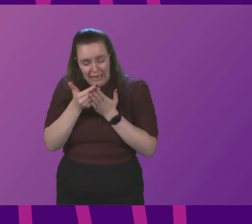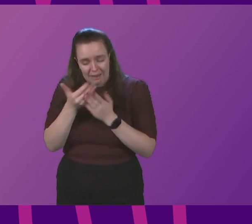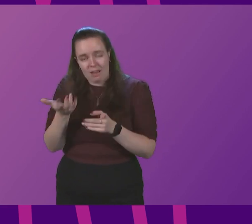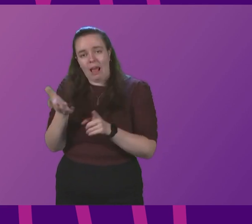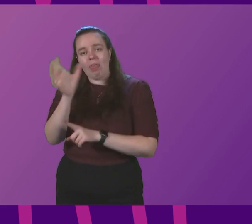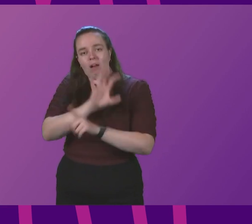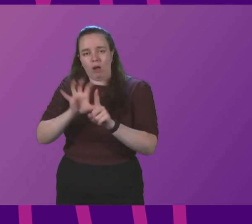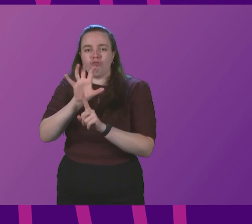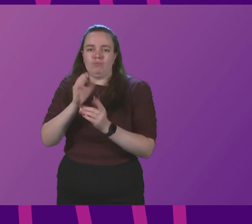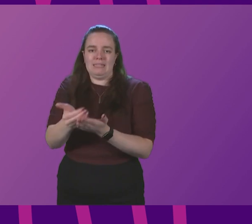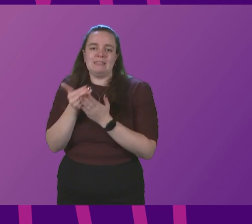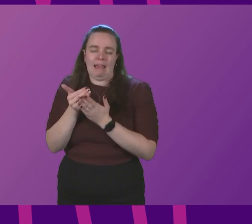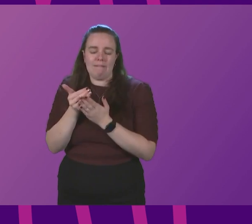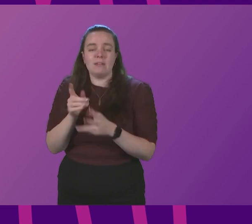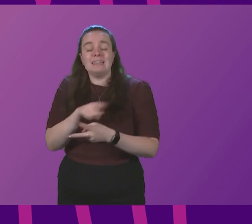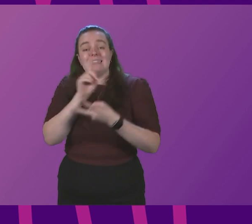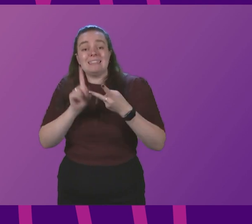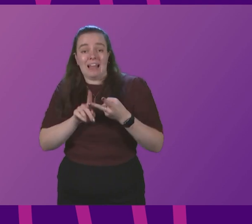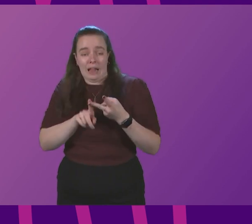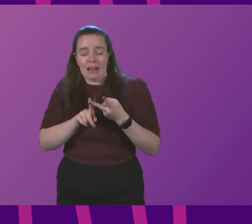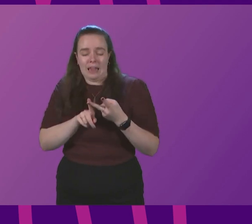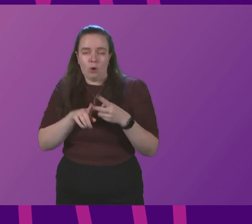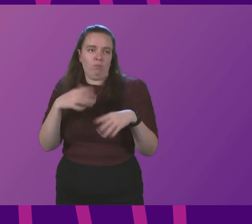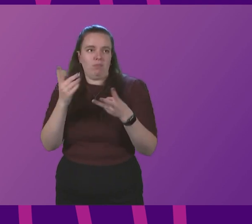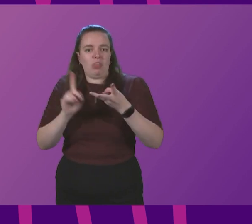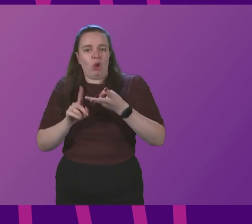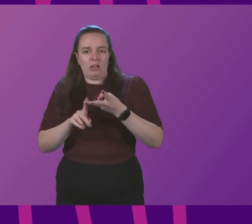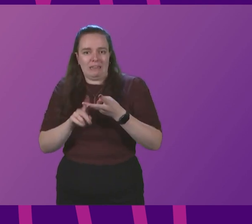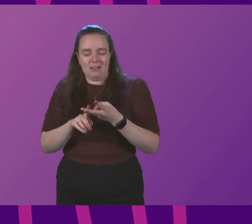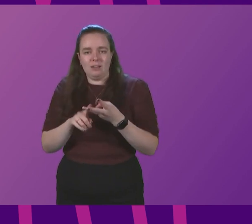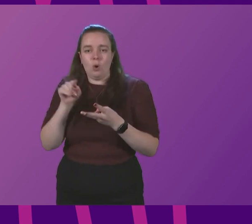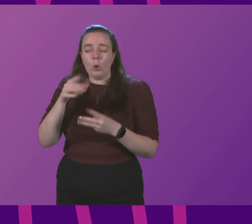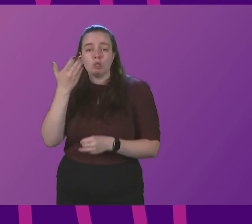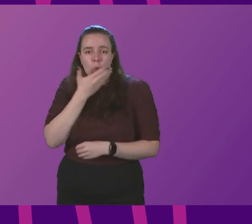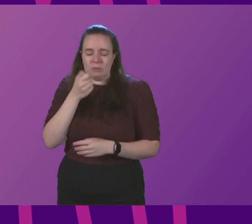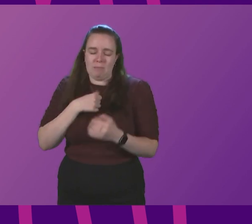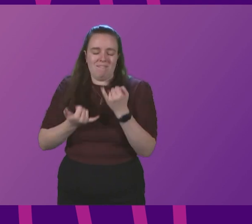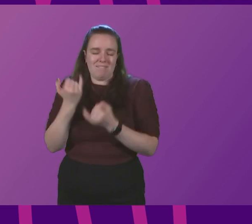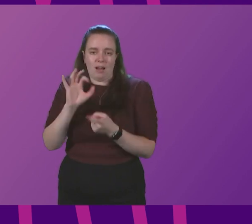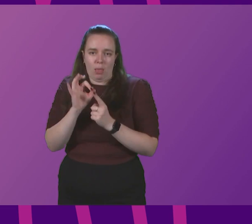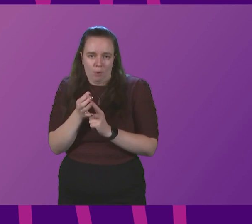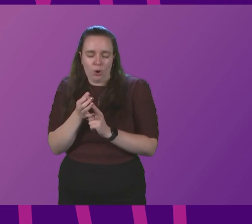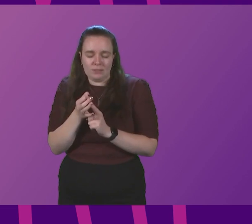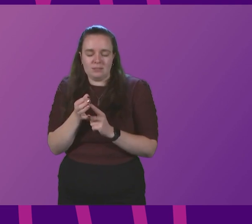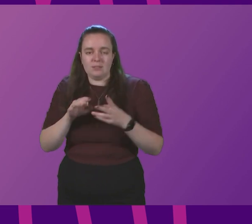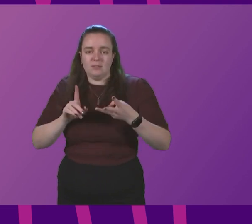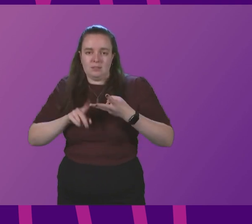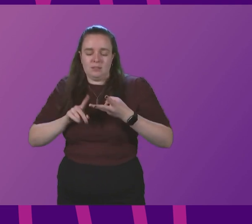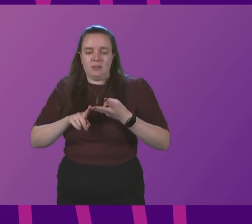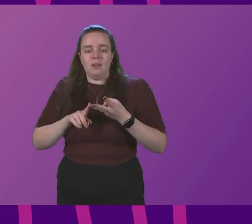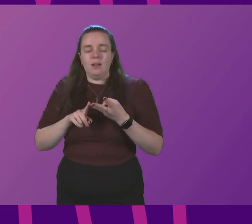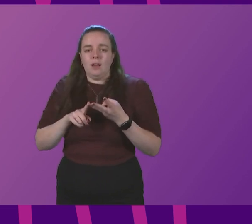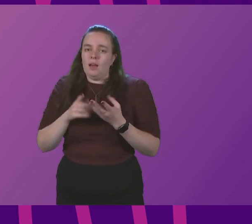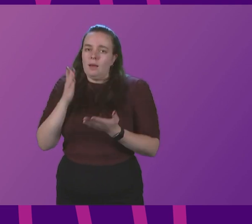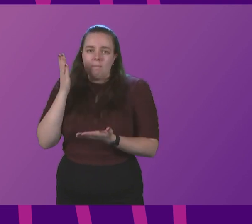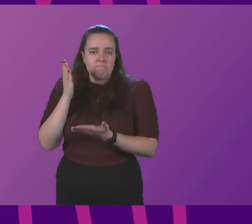country safe. Secondly, or thirdly rather, on schools, and this is my final point, presenting officer, it is